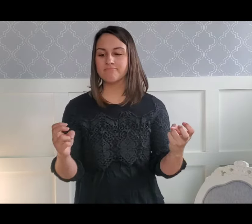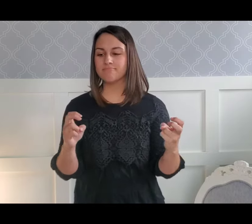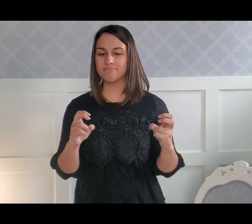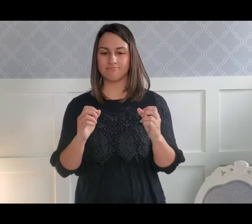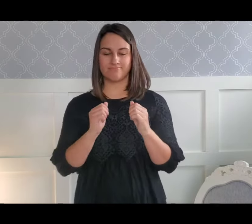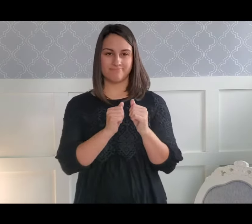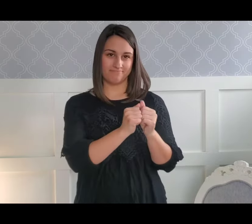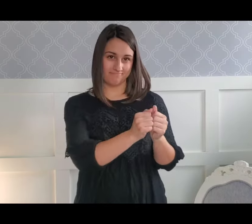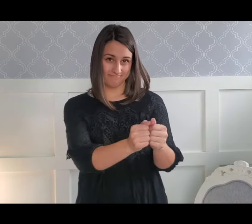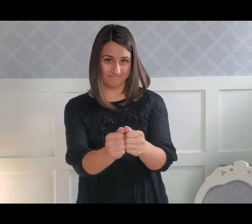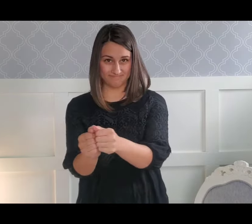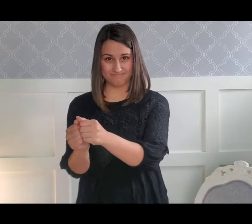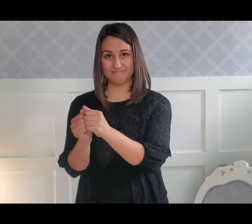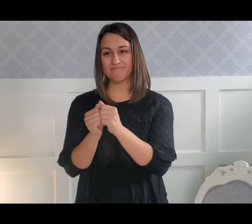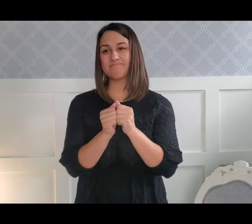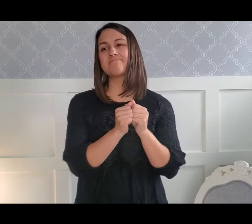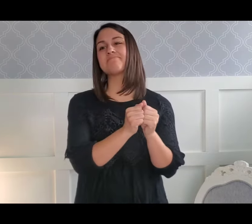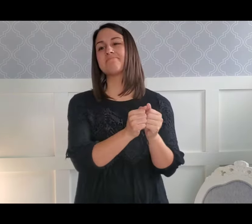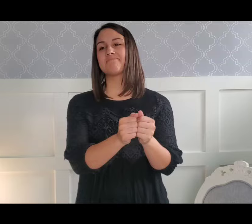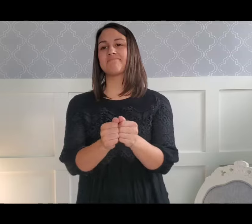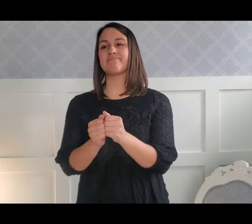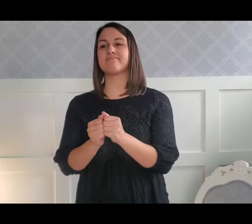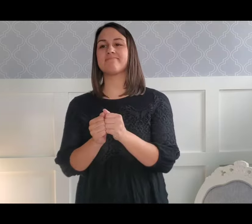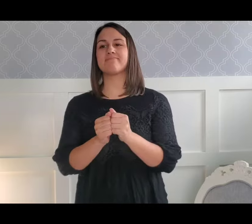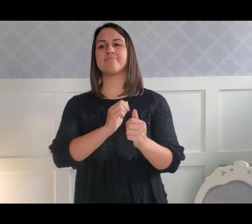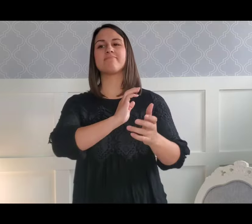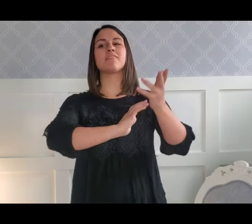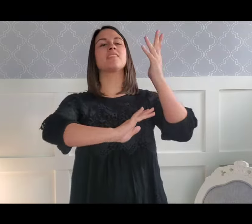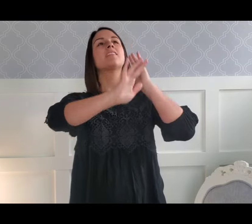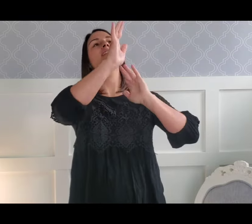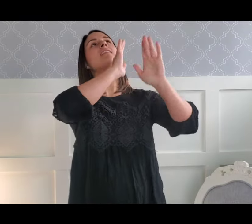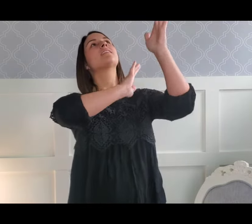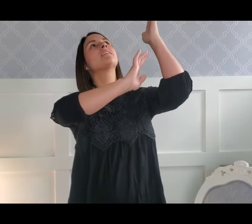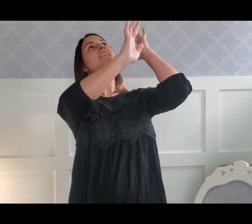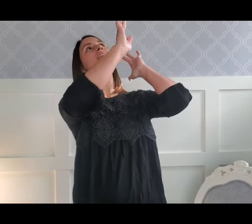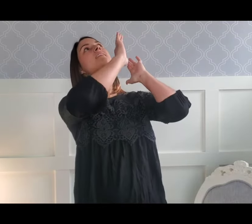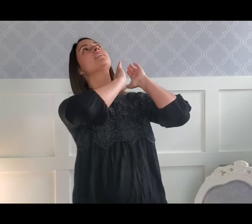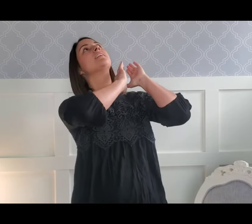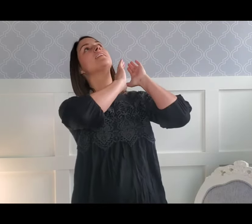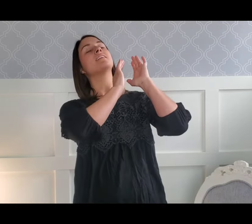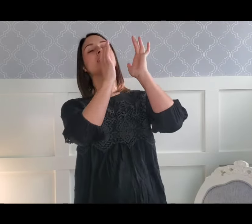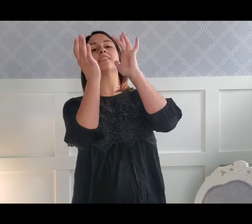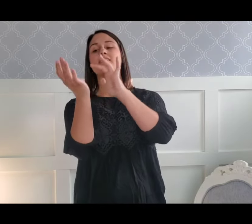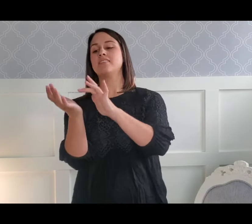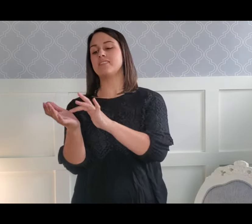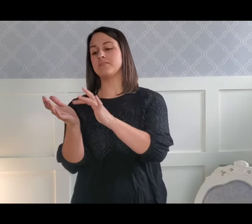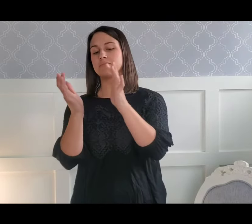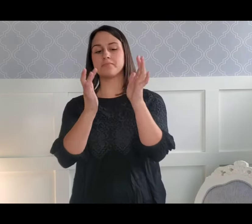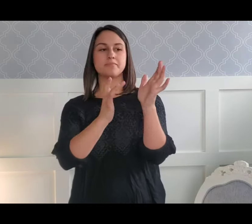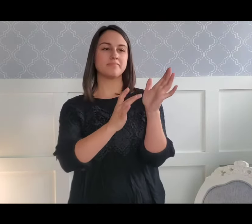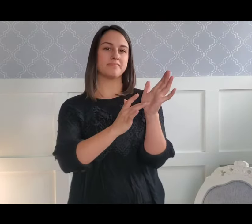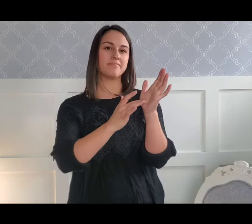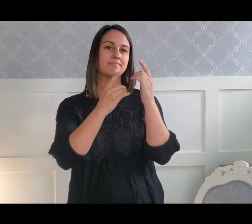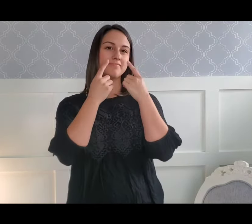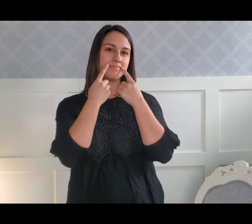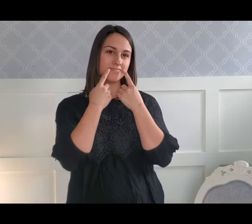his knee. Because he said in days gone